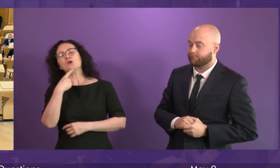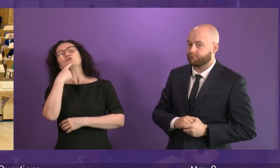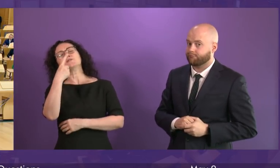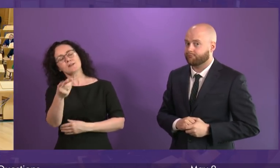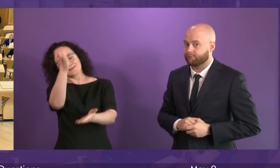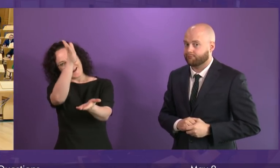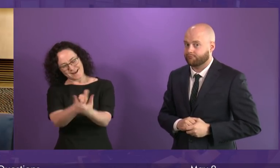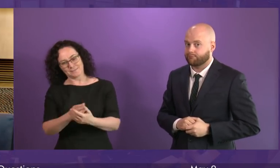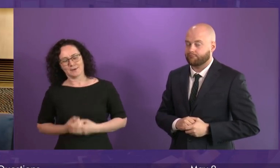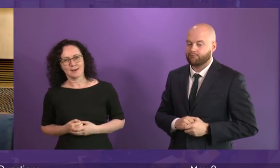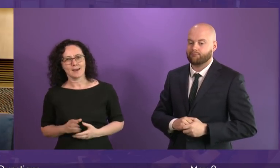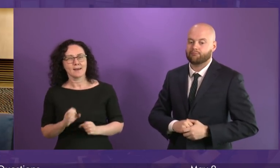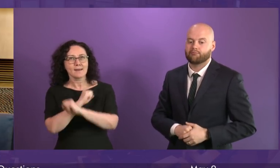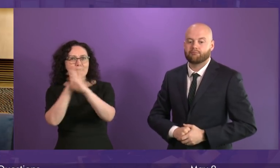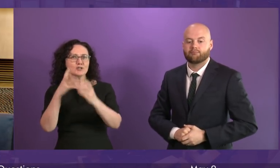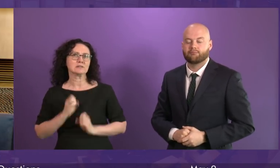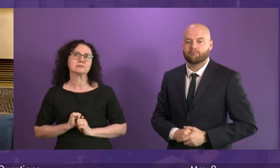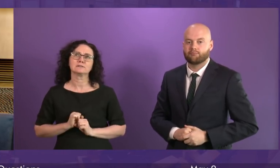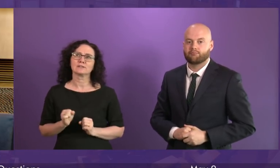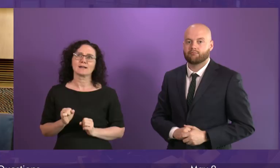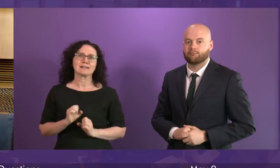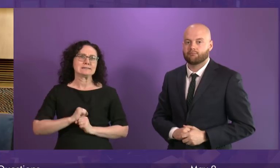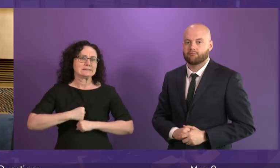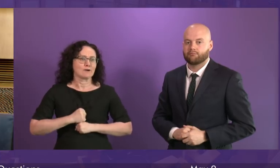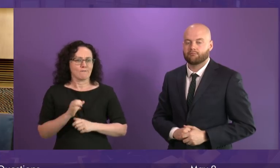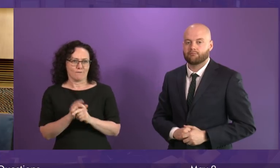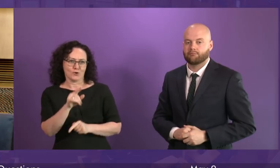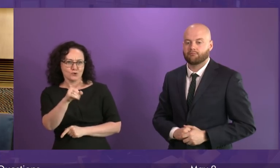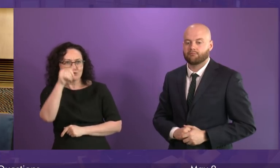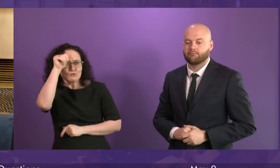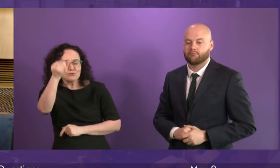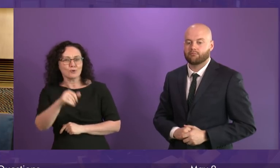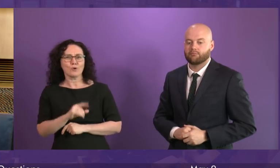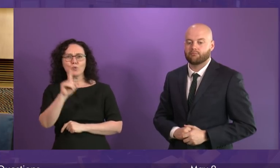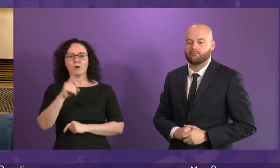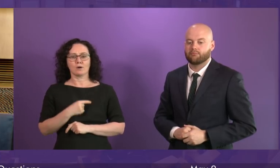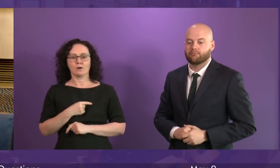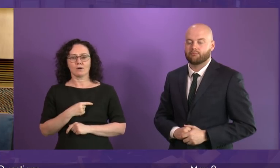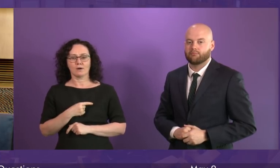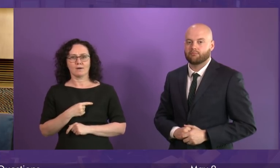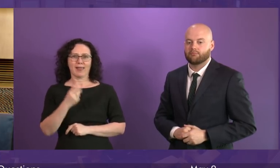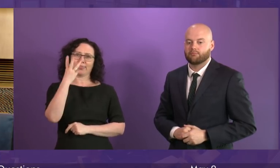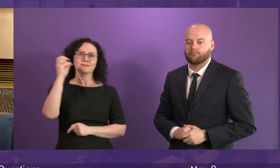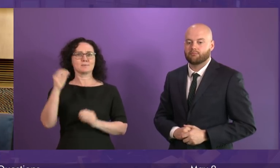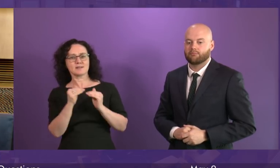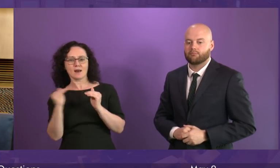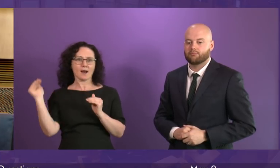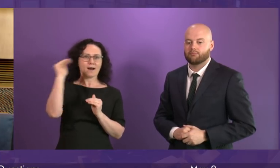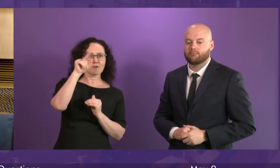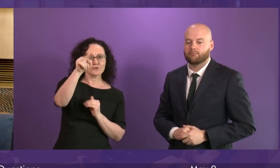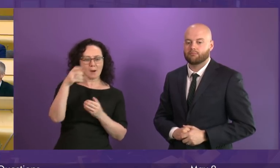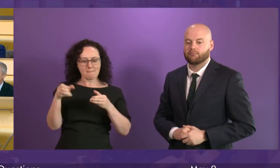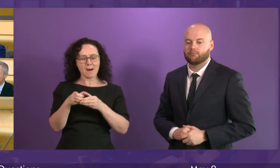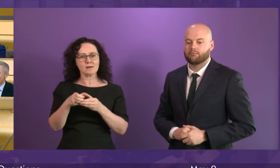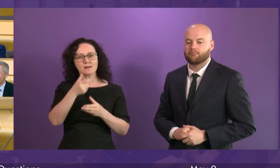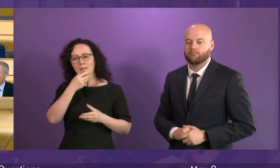imagine how frustrating it must be for Willie Rennie to know that we're still what around 30 points ahead of his party in the